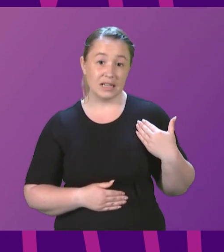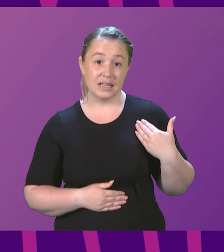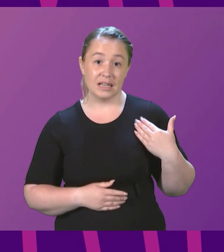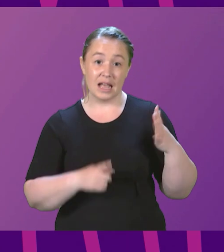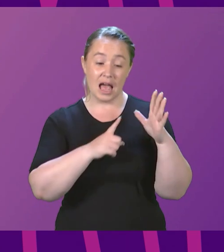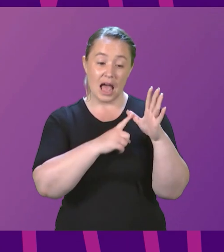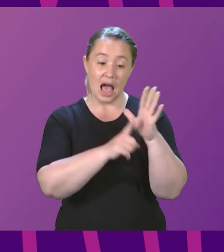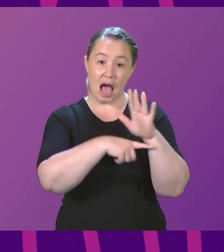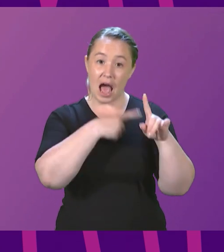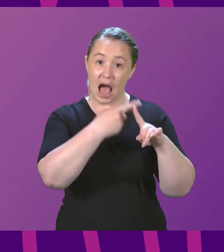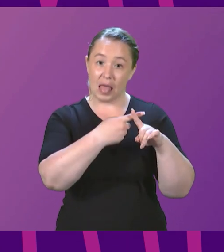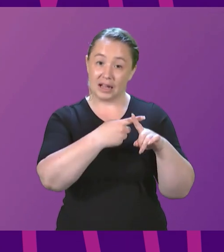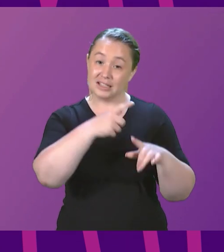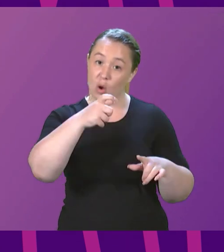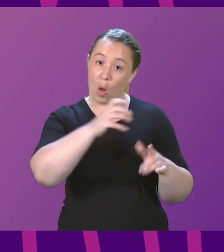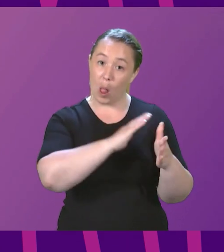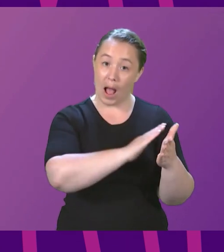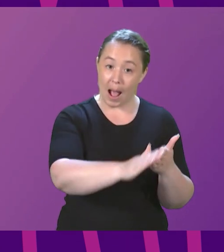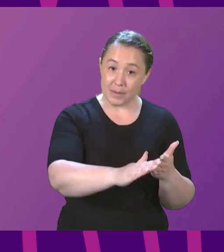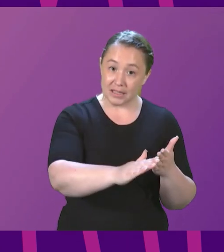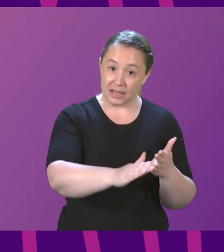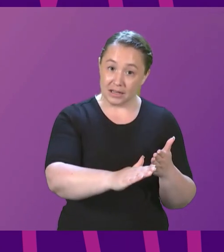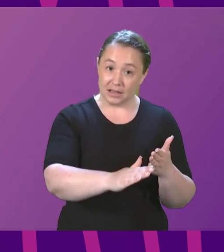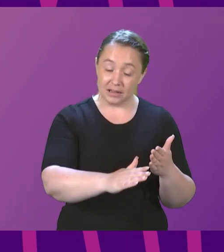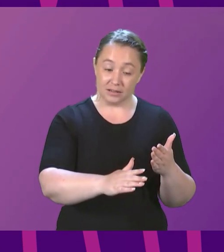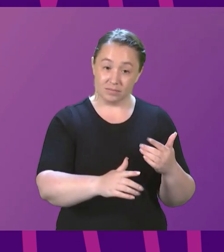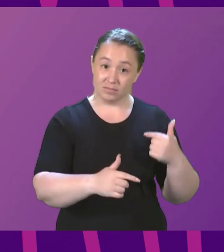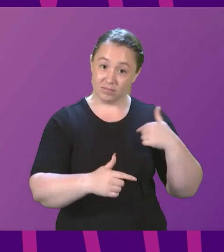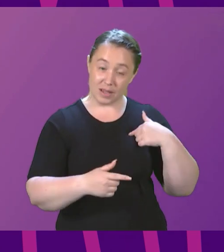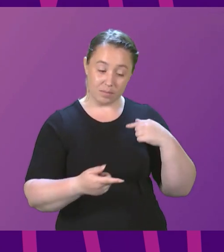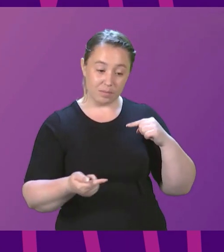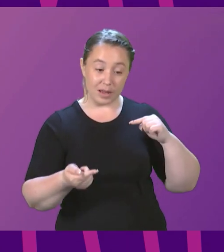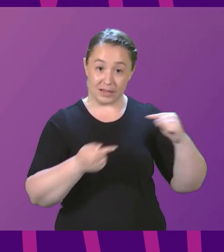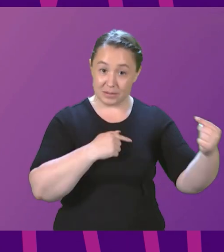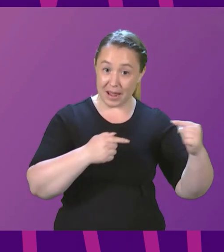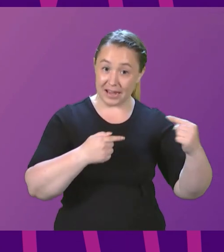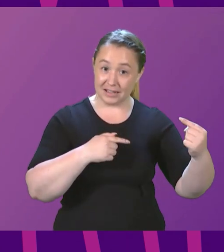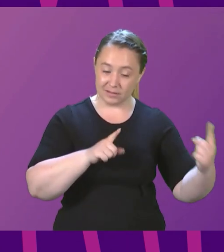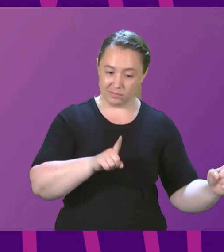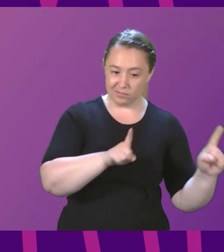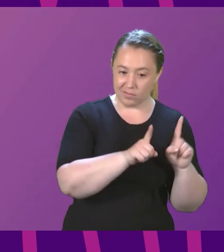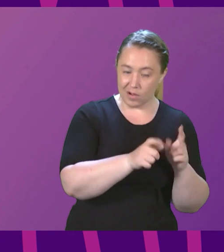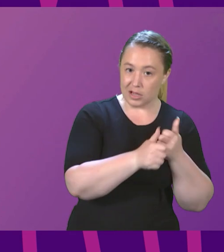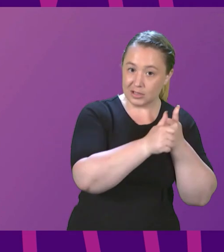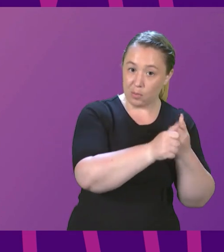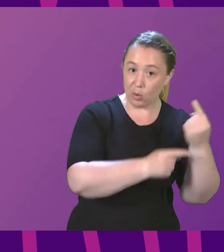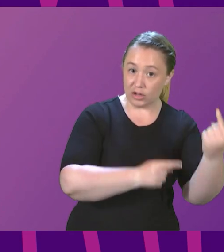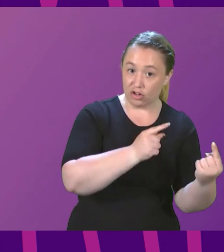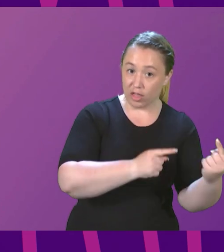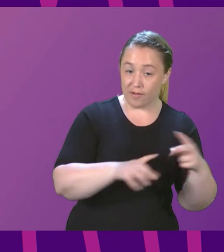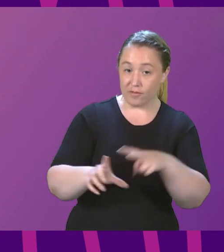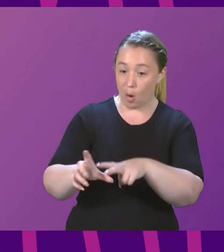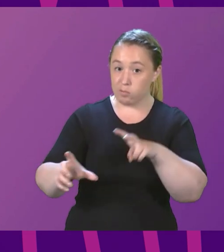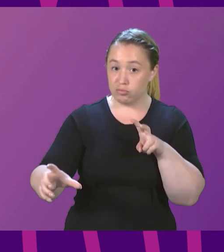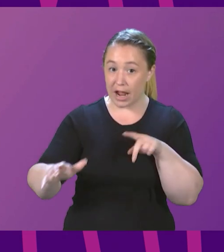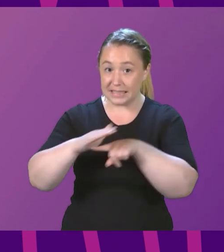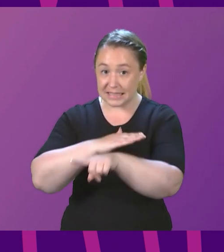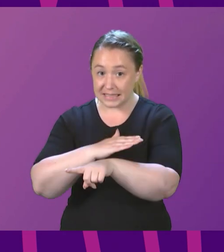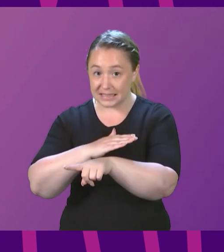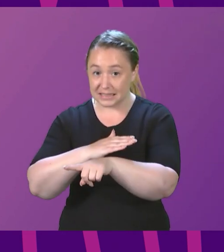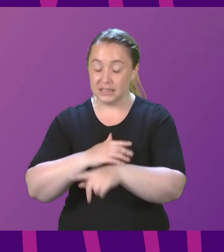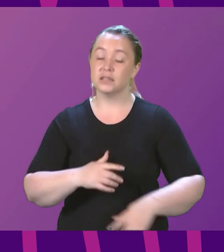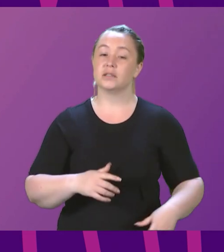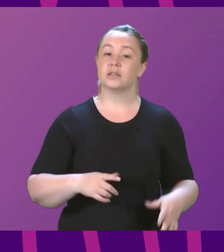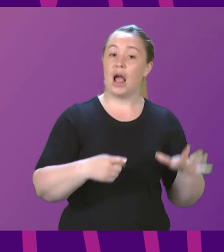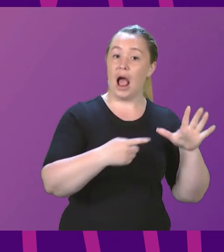-Hamilton and I were actually on the same side of a debate in the Brexit referendum when he told people across Scotland rightly that